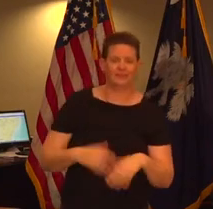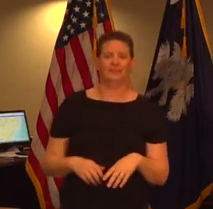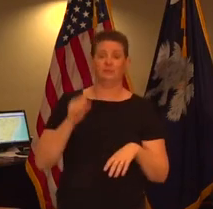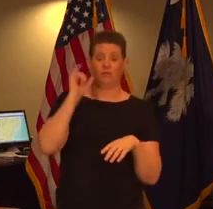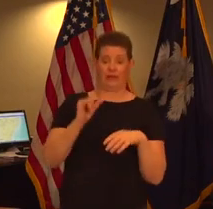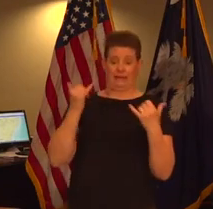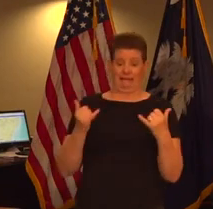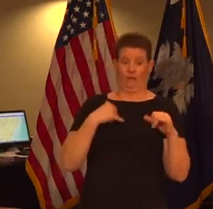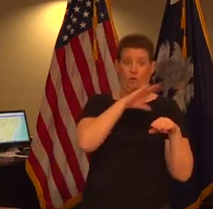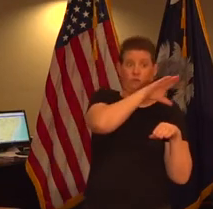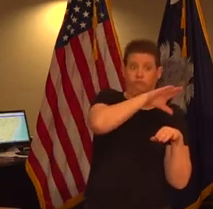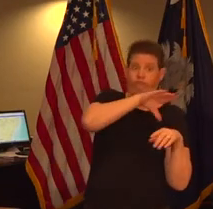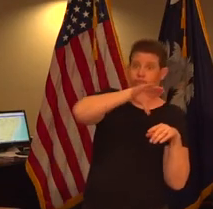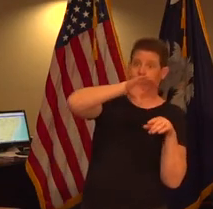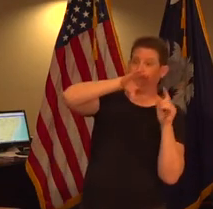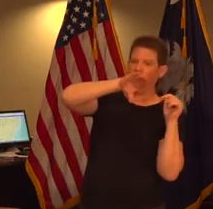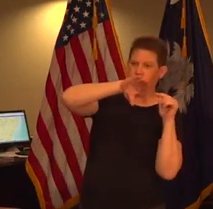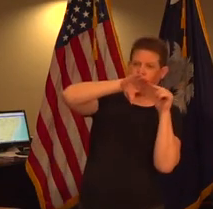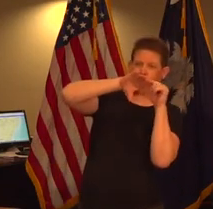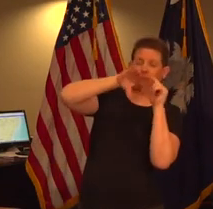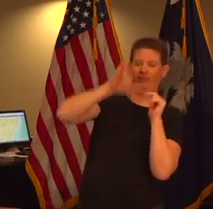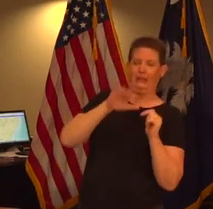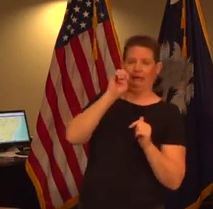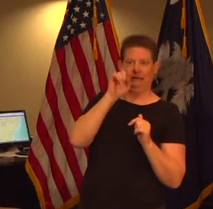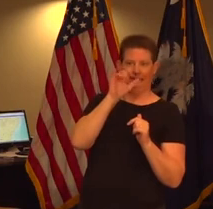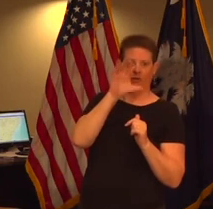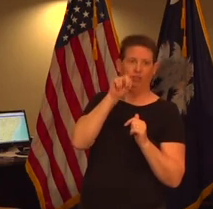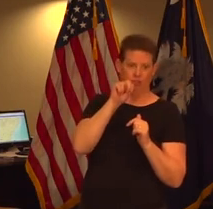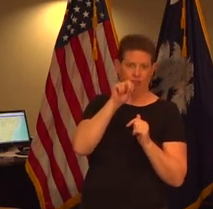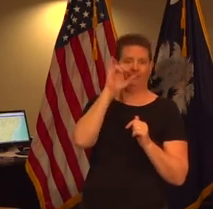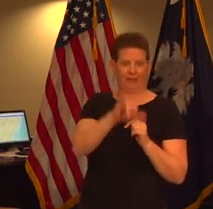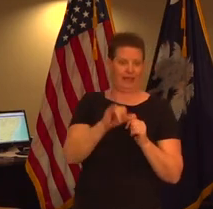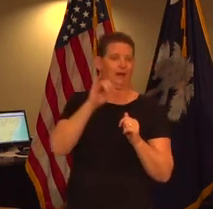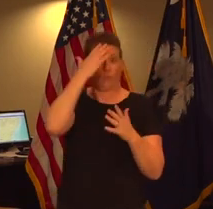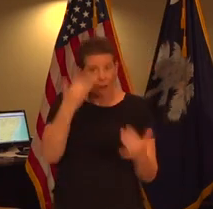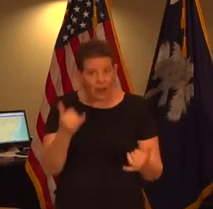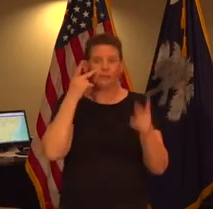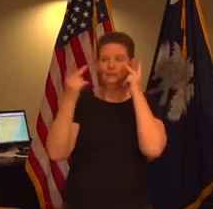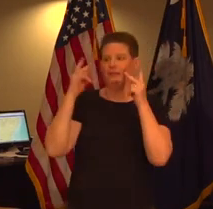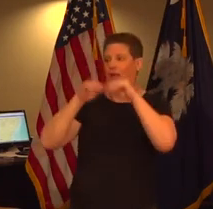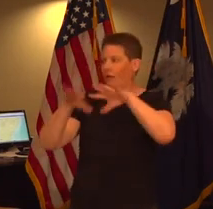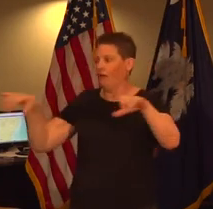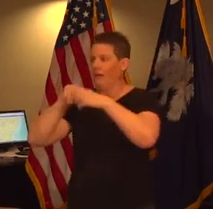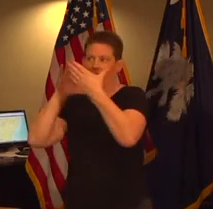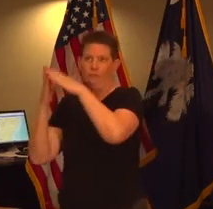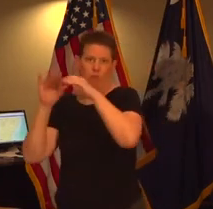the acceleration phase and that is defined by ongoing transmission in in communities in our state thank